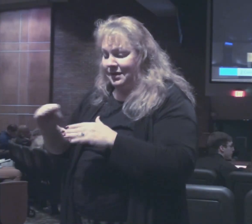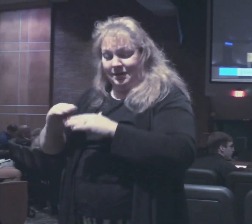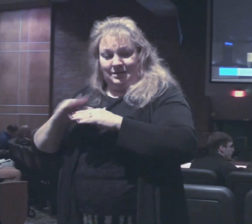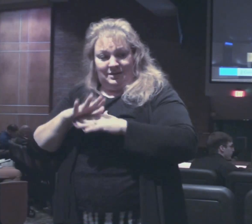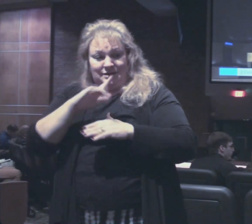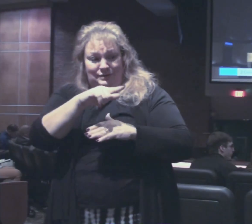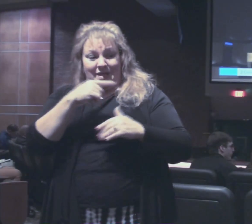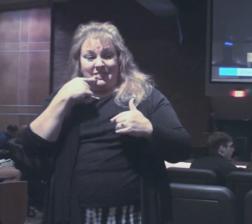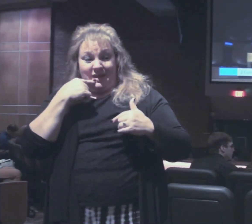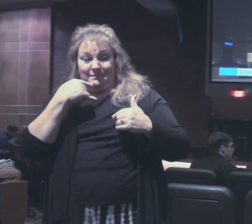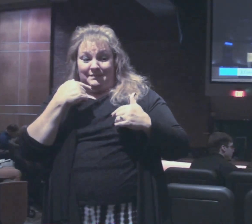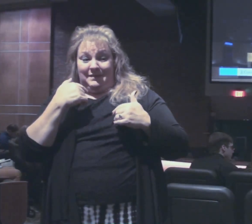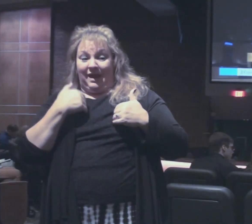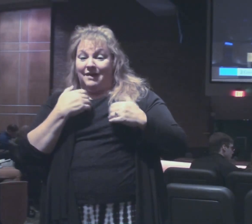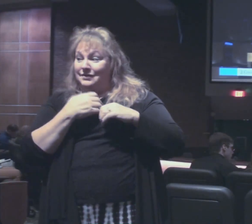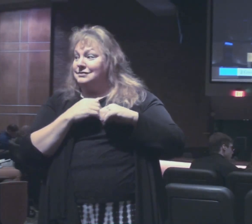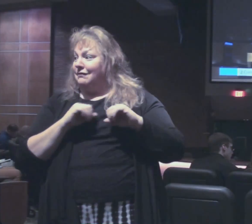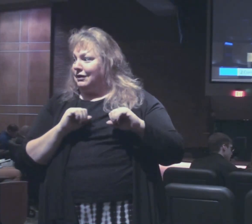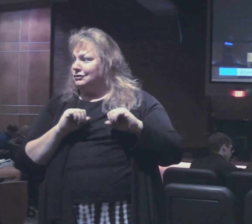salvation